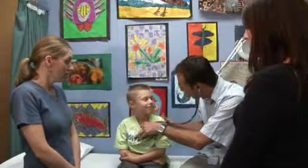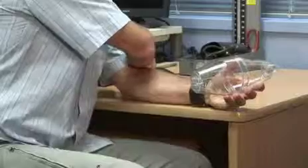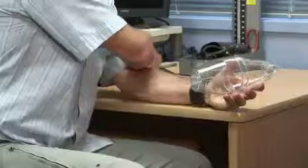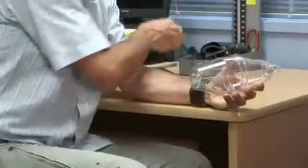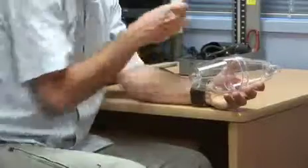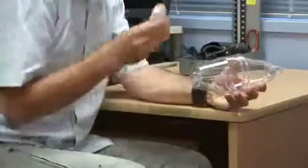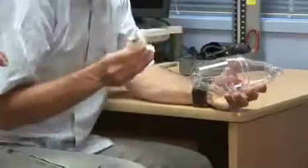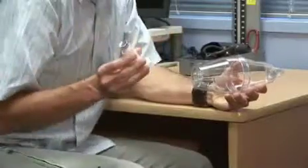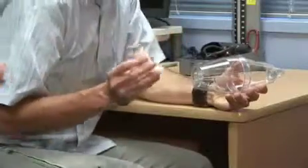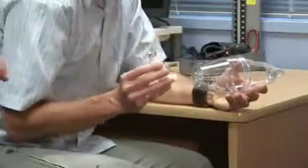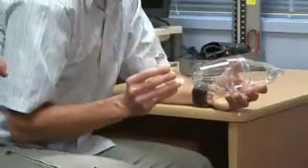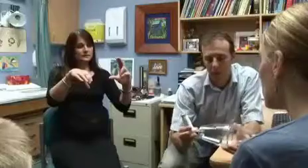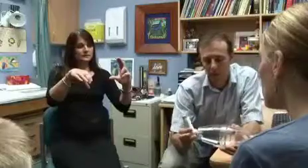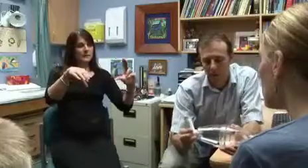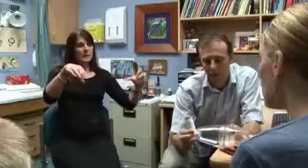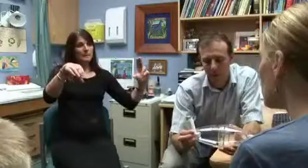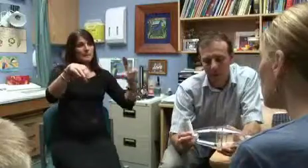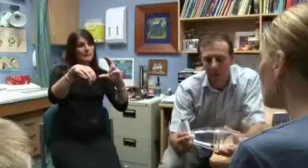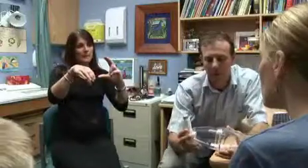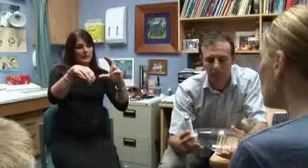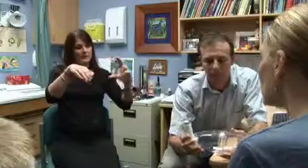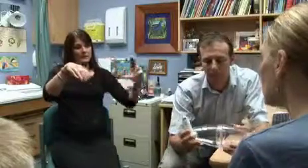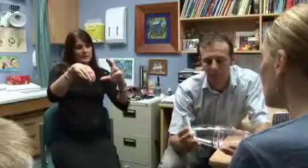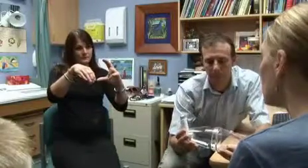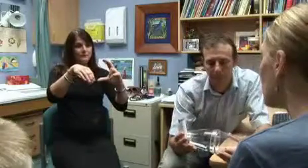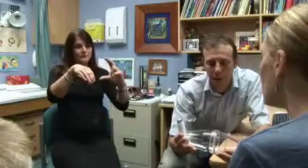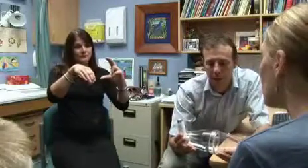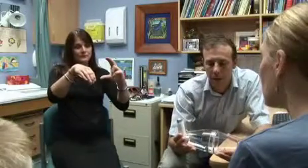Okay Jared. It goes into the back of the spacer.